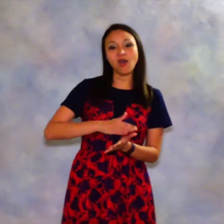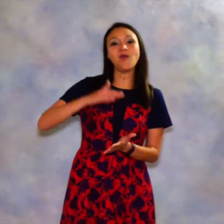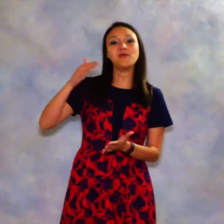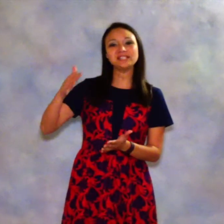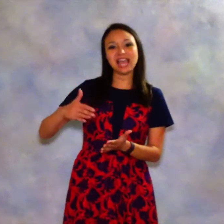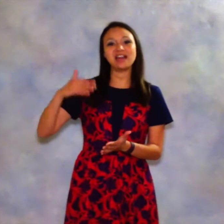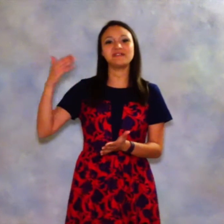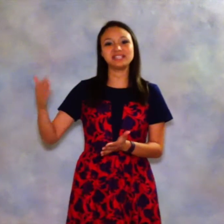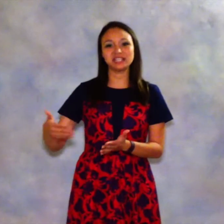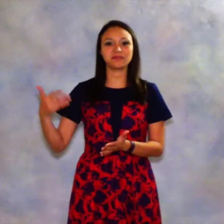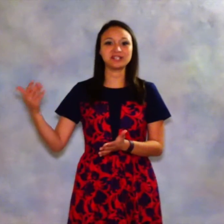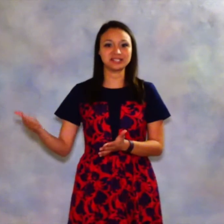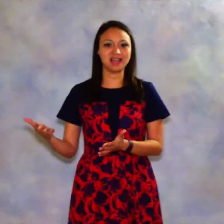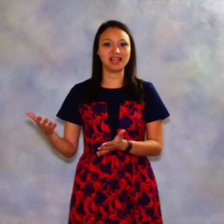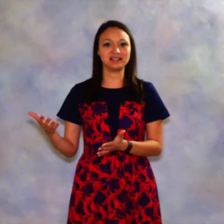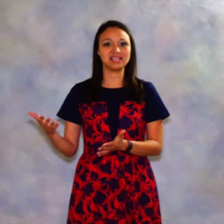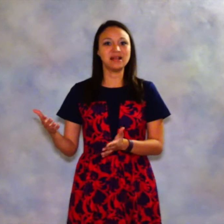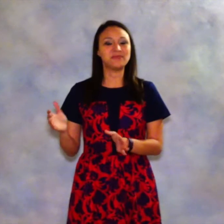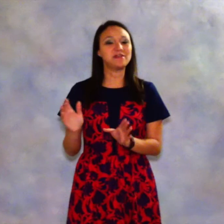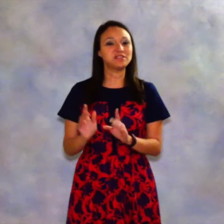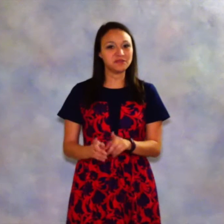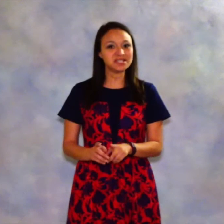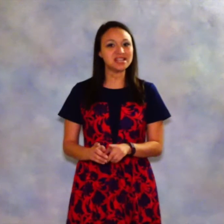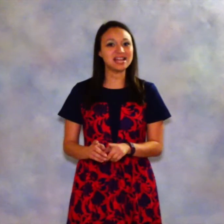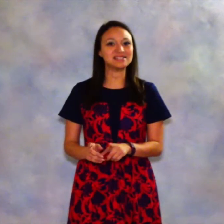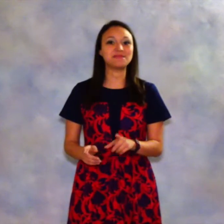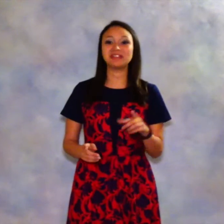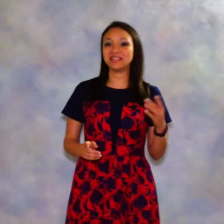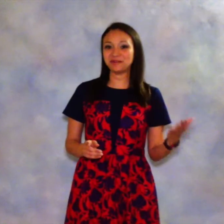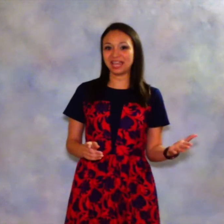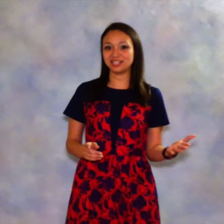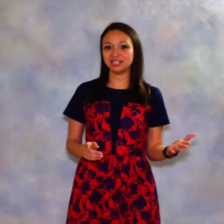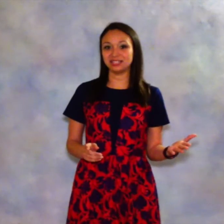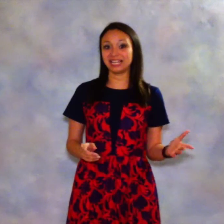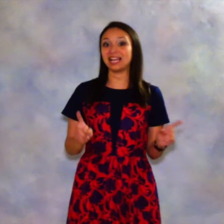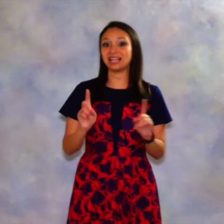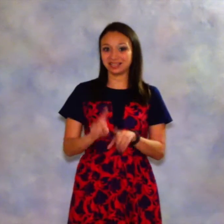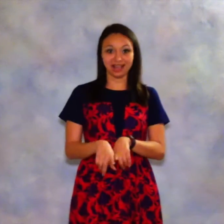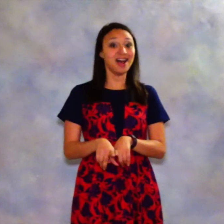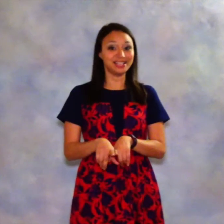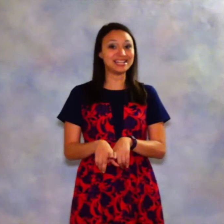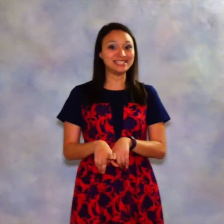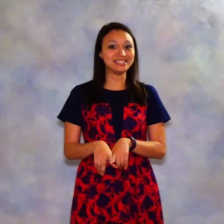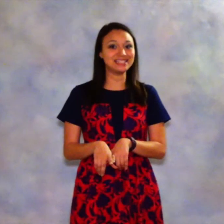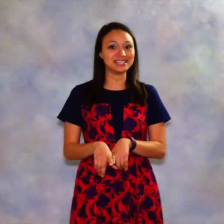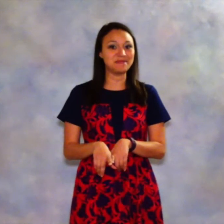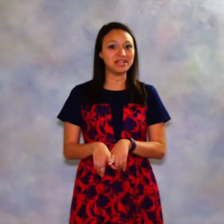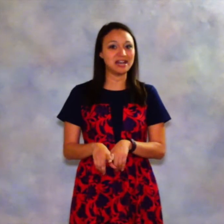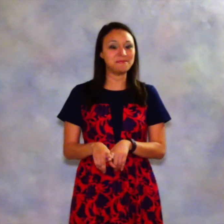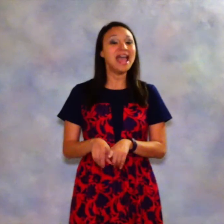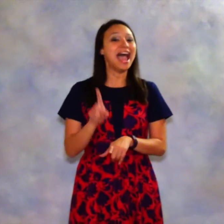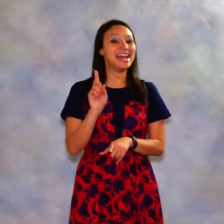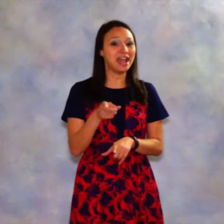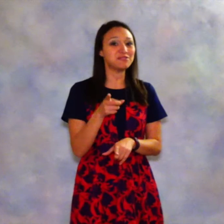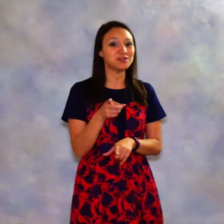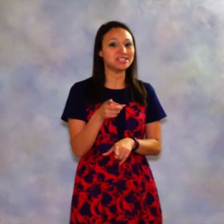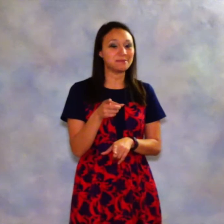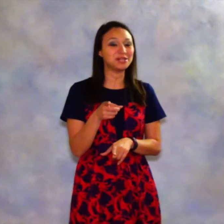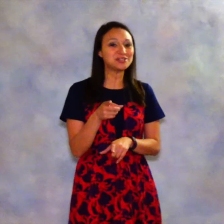always have different styles. They have different styles to meet the occasion. Like the holiday season is coming up and I have a dress that I'm going to